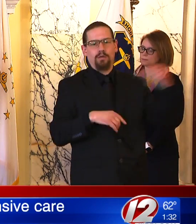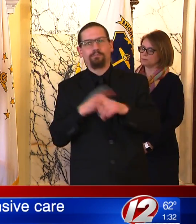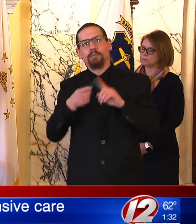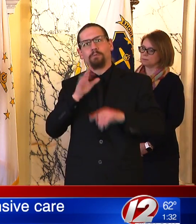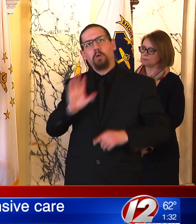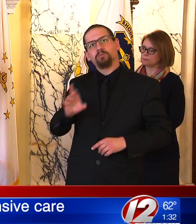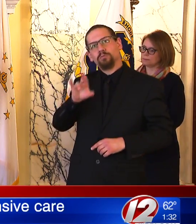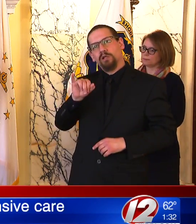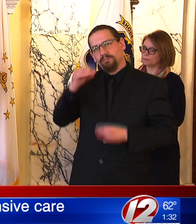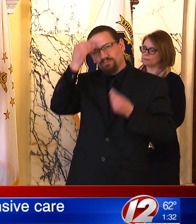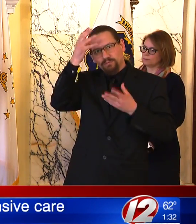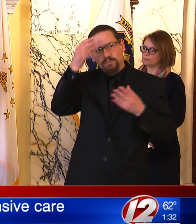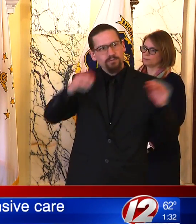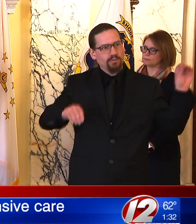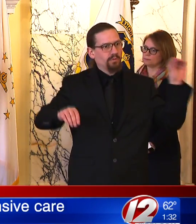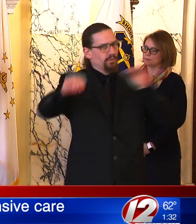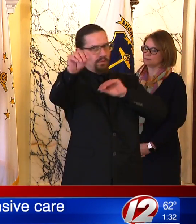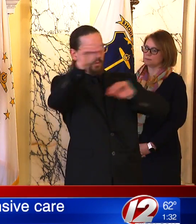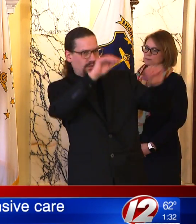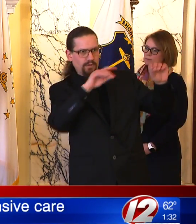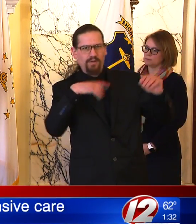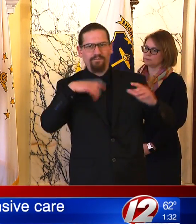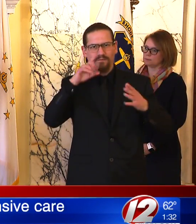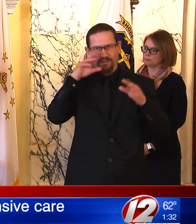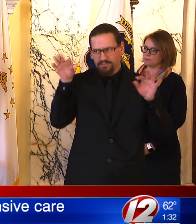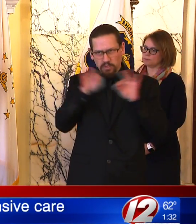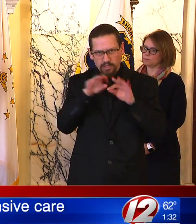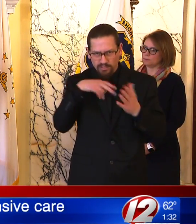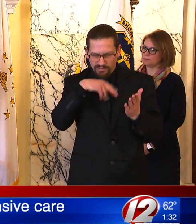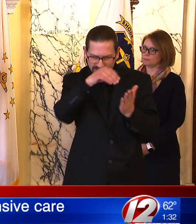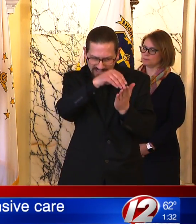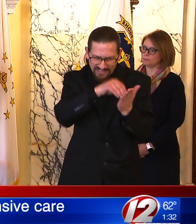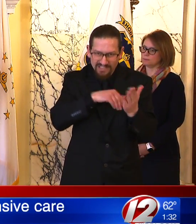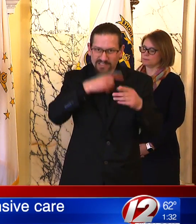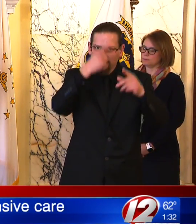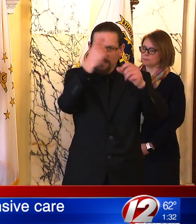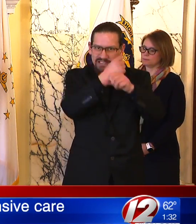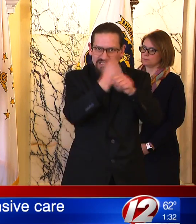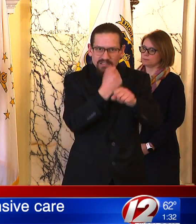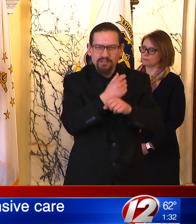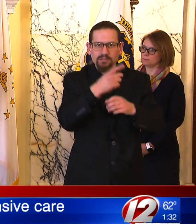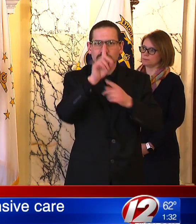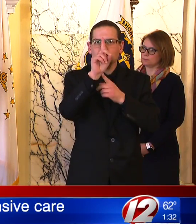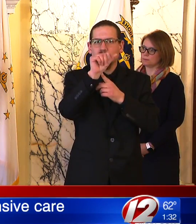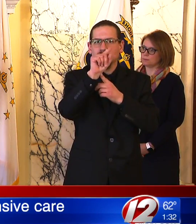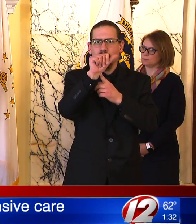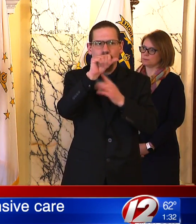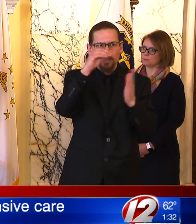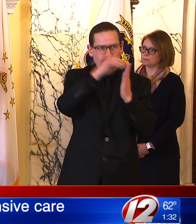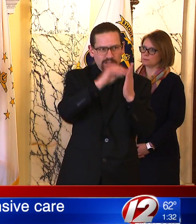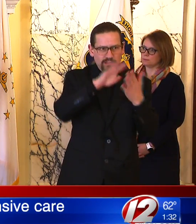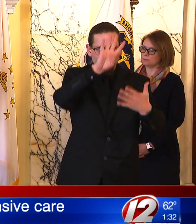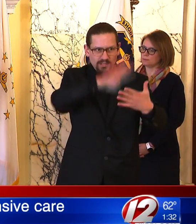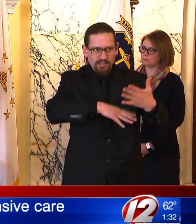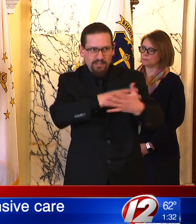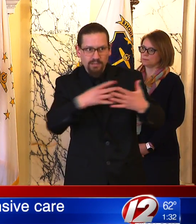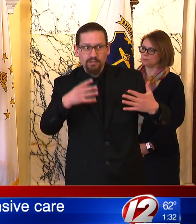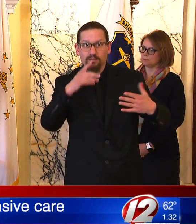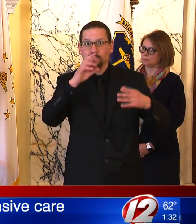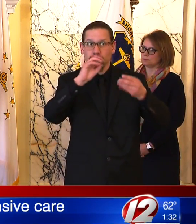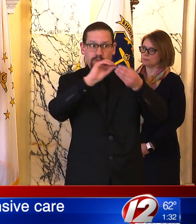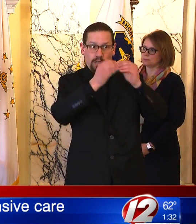long term. I also want to make another note on the data. We've been reporting quarantine